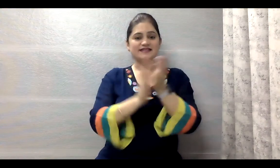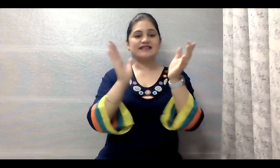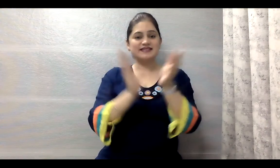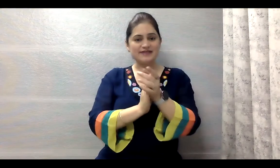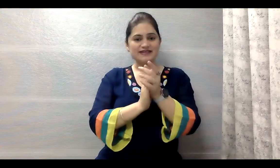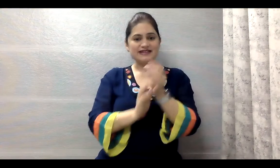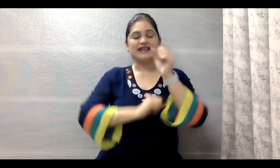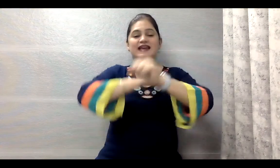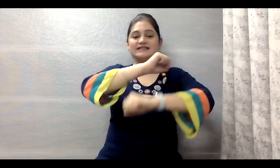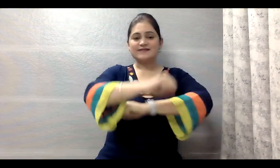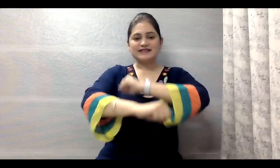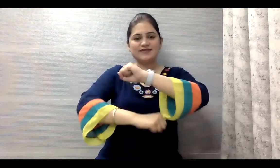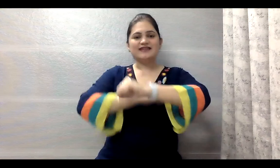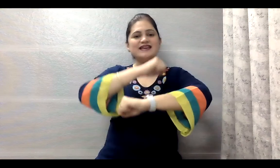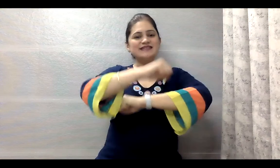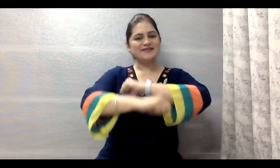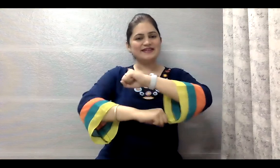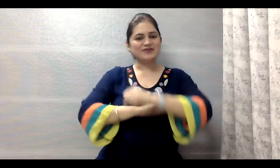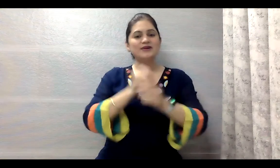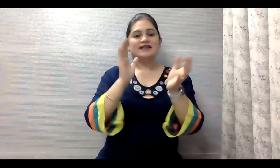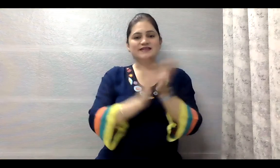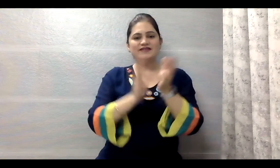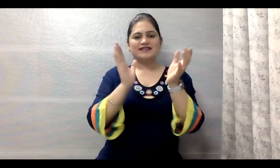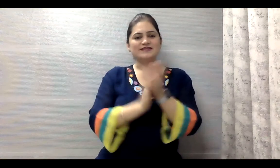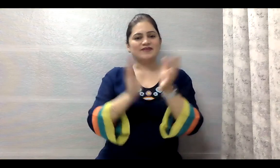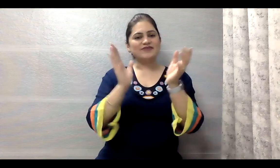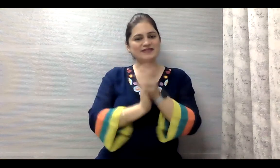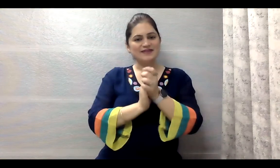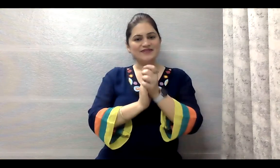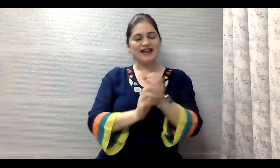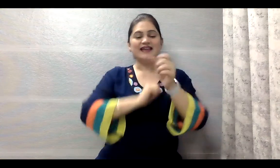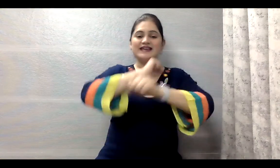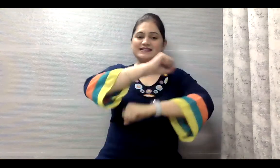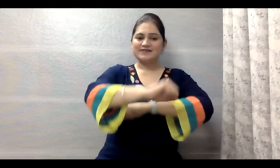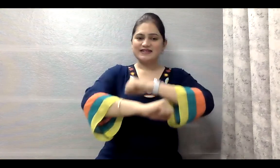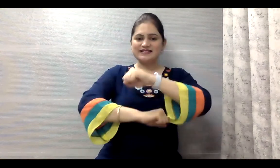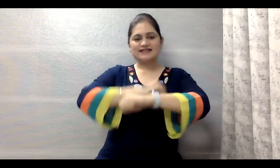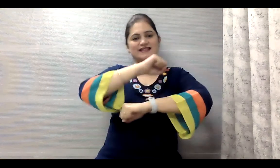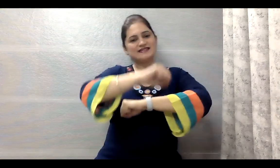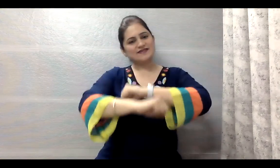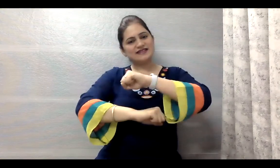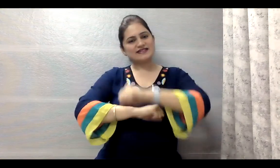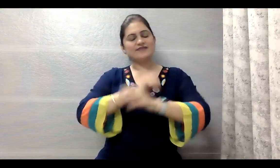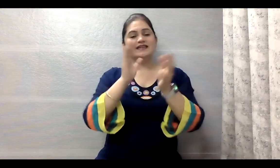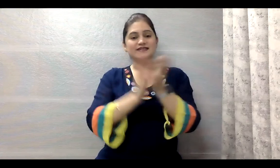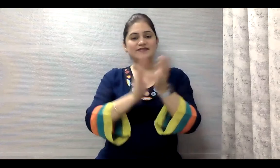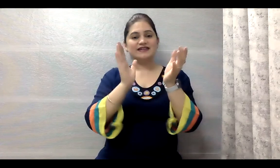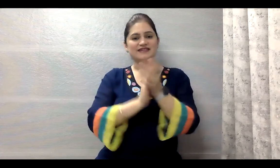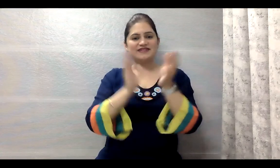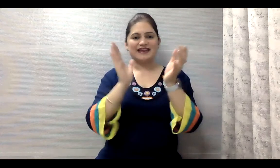69, 70. 71, 71, 72, 73, 74, 75. 71, 72, 77, 78, 79,